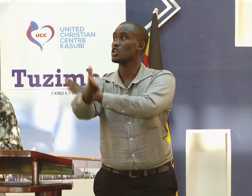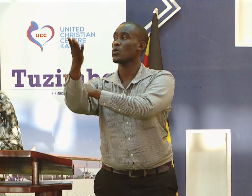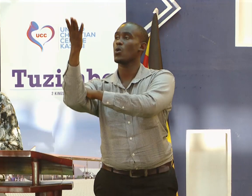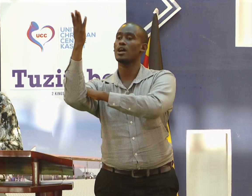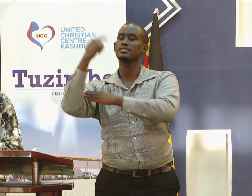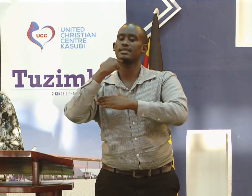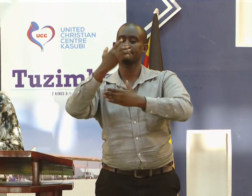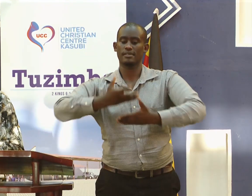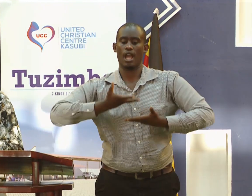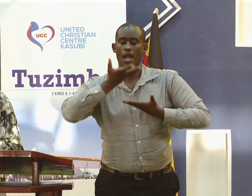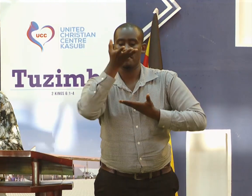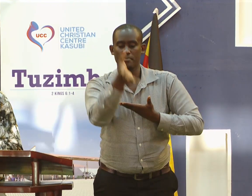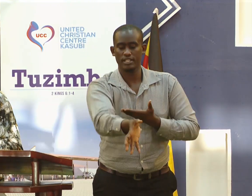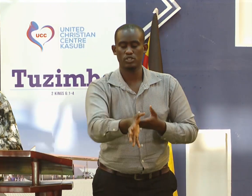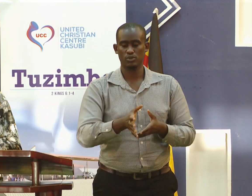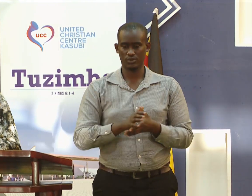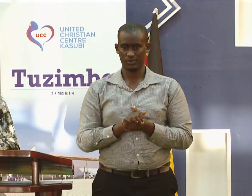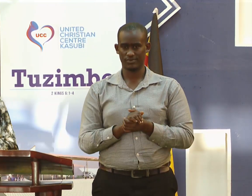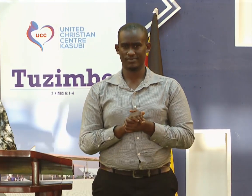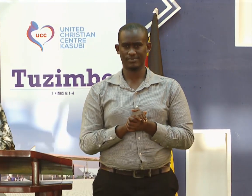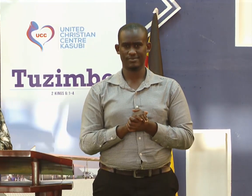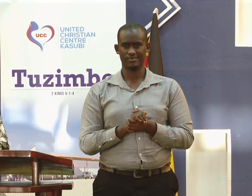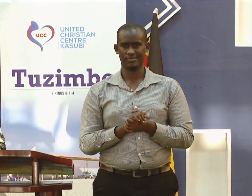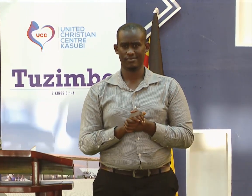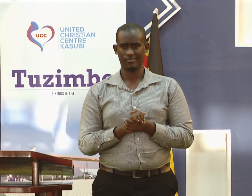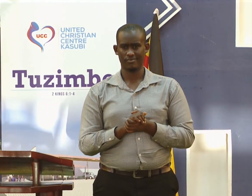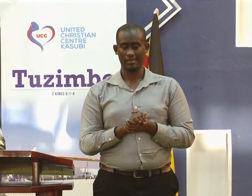The Bible says that He will vomit you out.